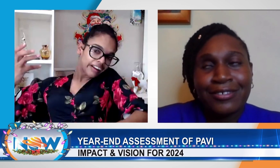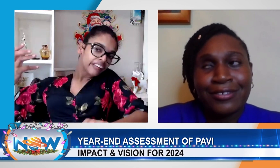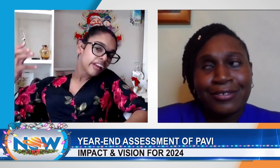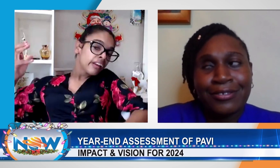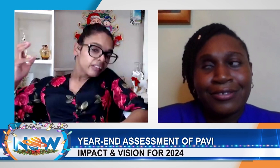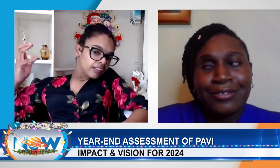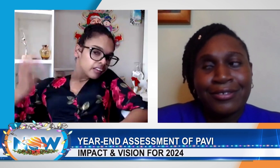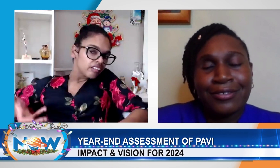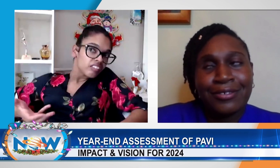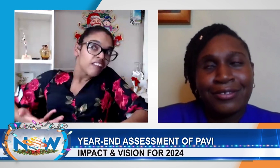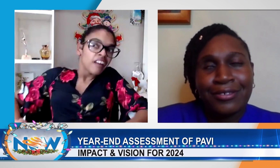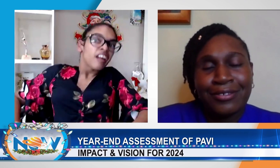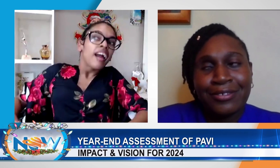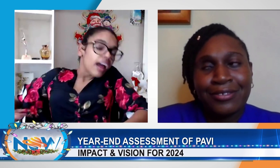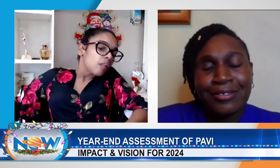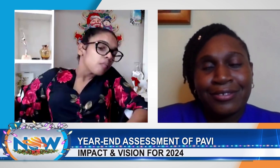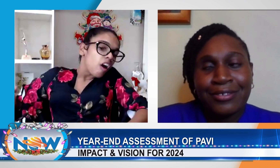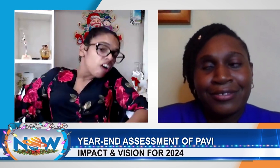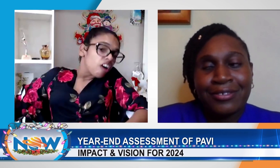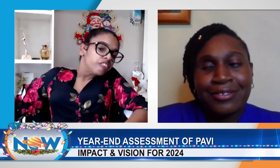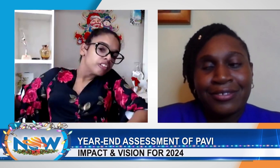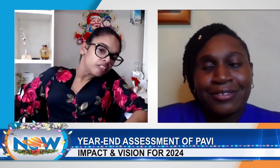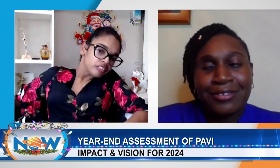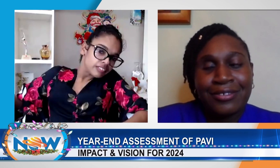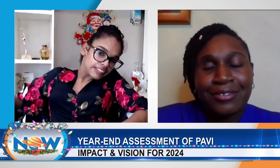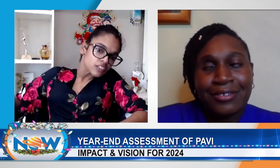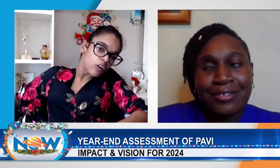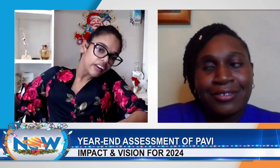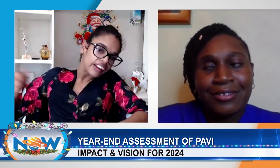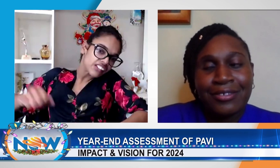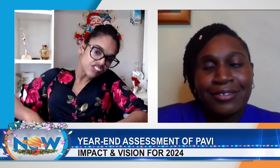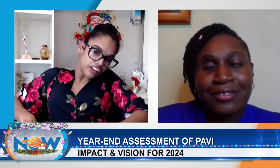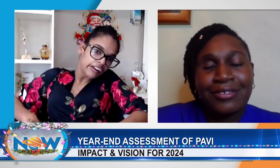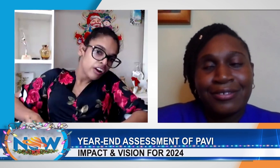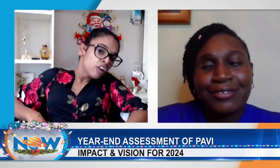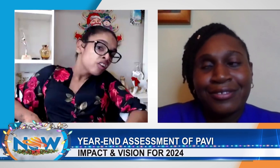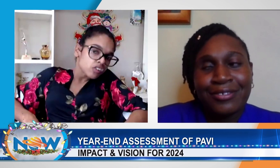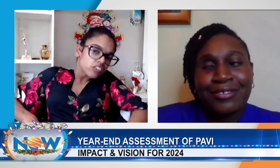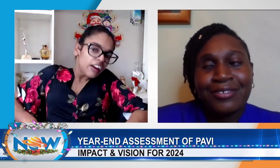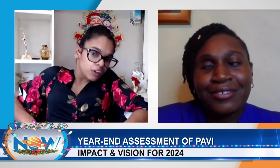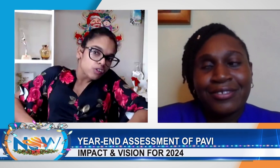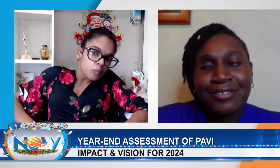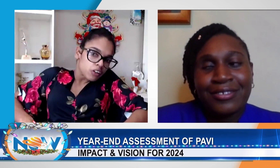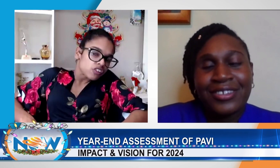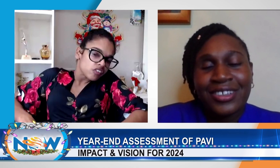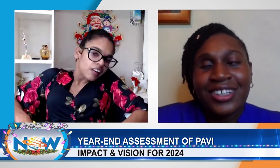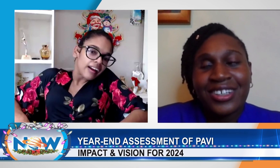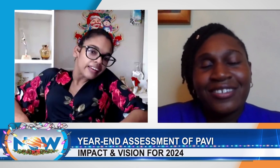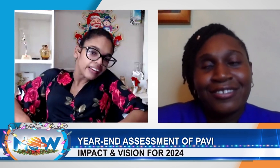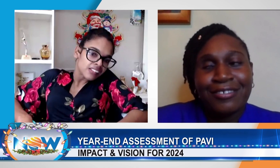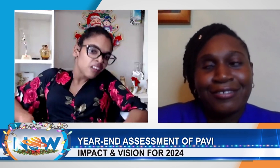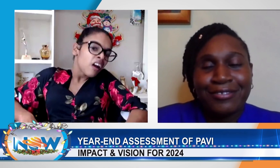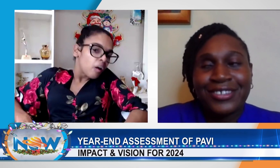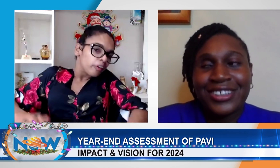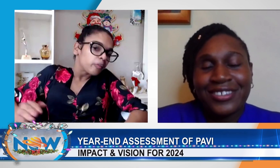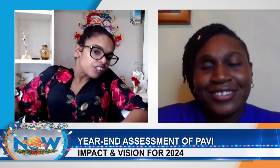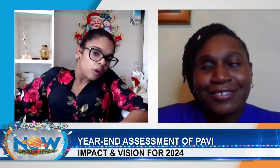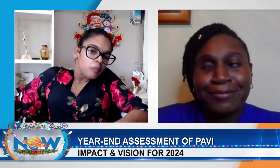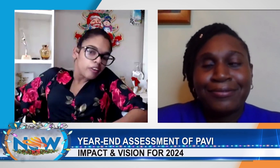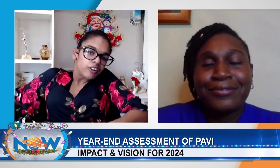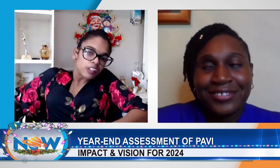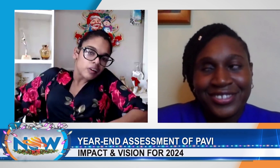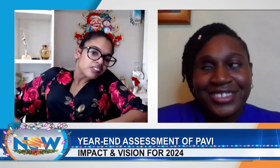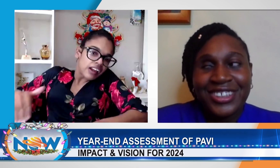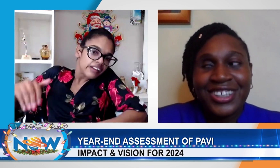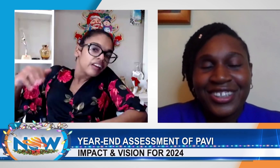you know, at the helm of this organization. So, thank you so much, Candice. I want to